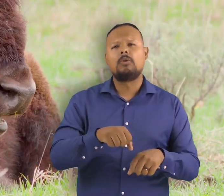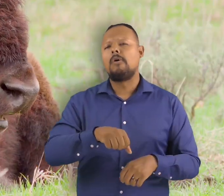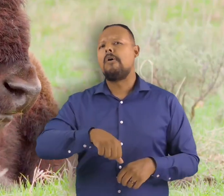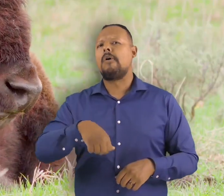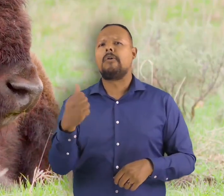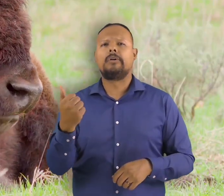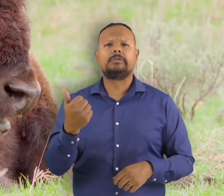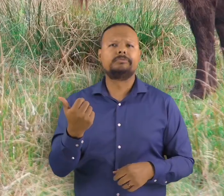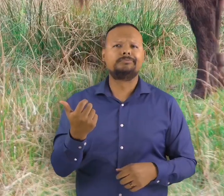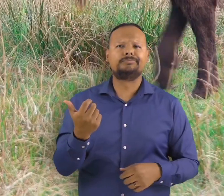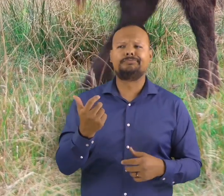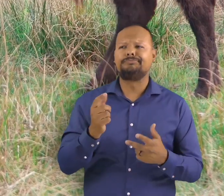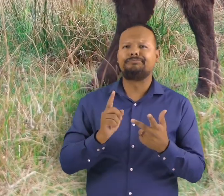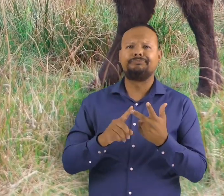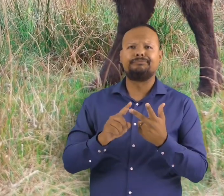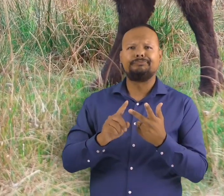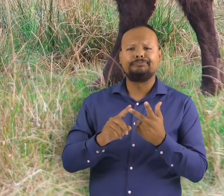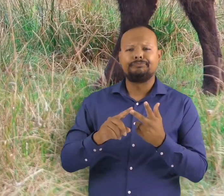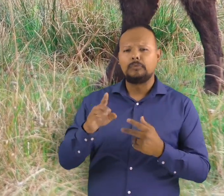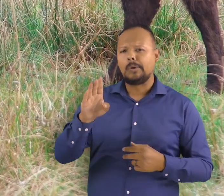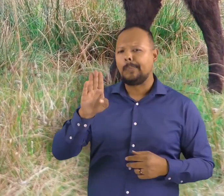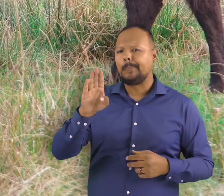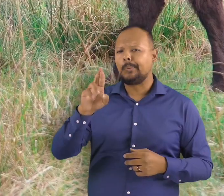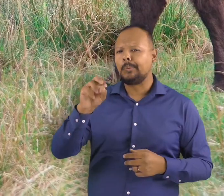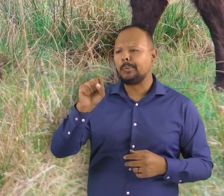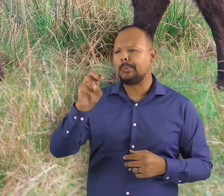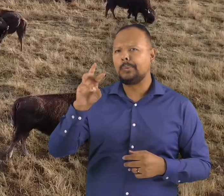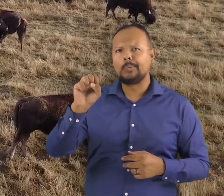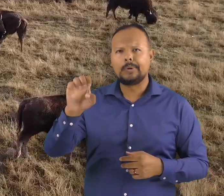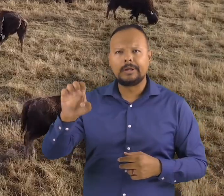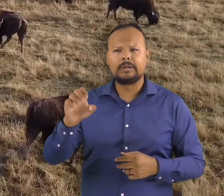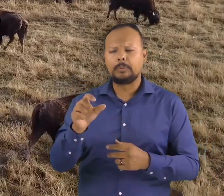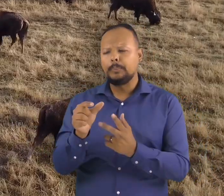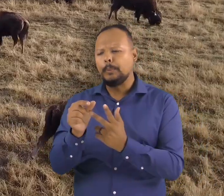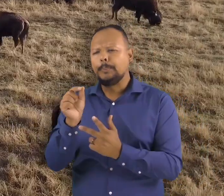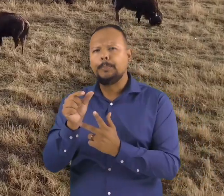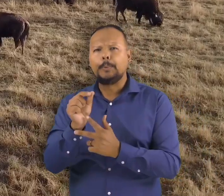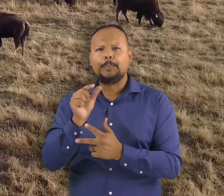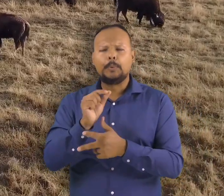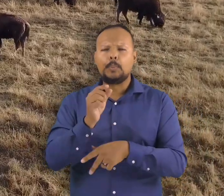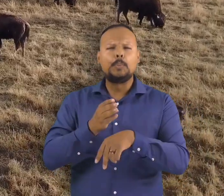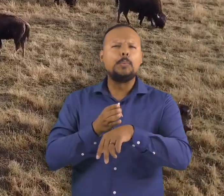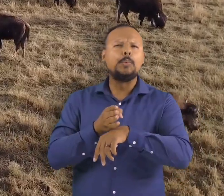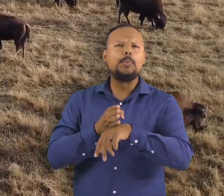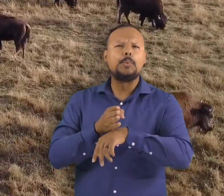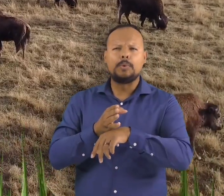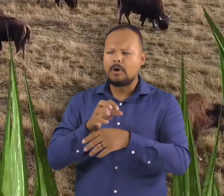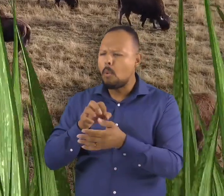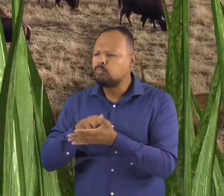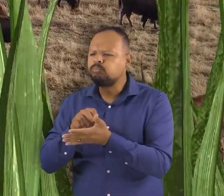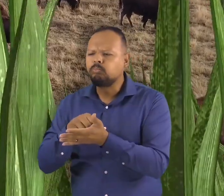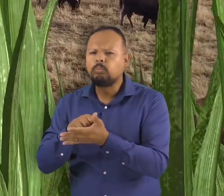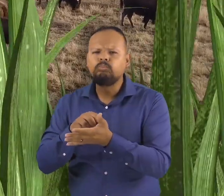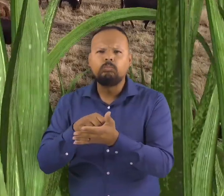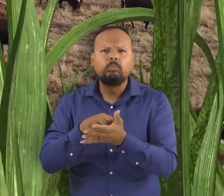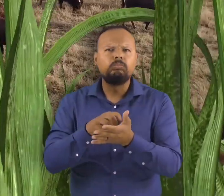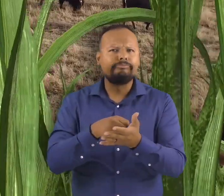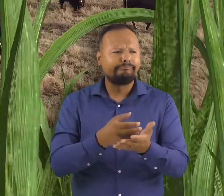browse plants with a woody stem their diet is as exciting as watching grass grow